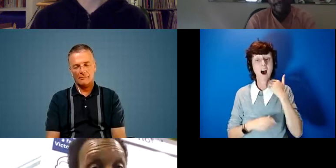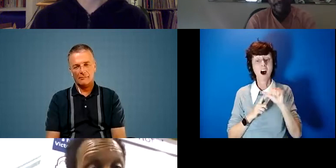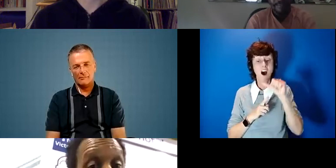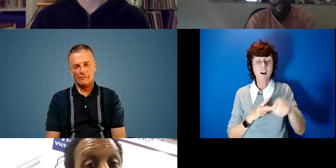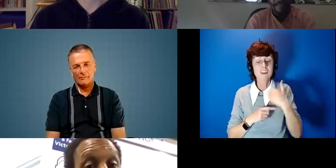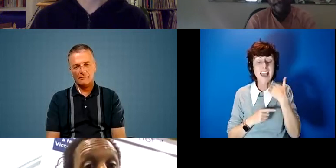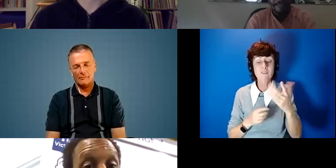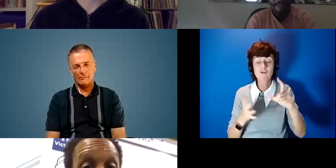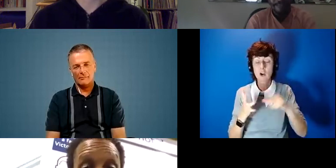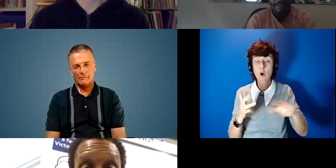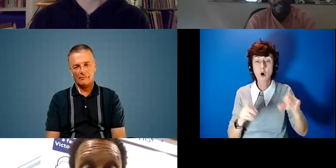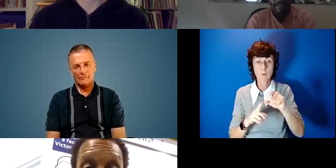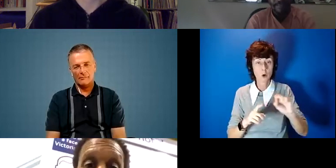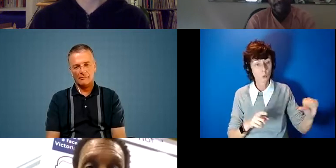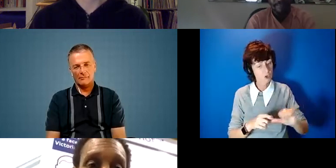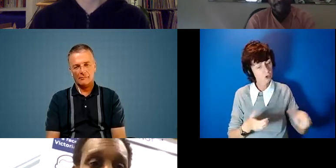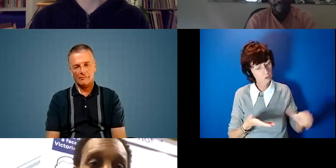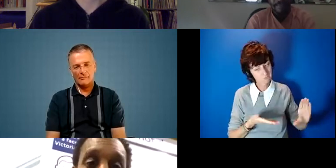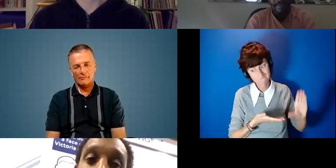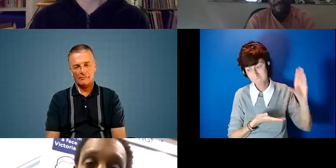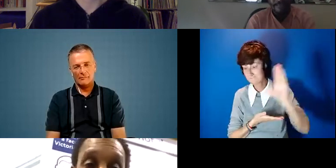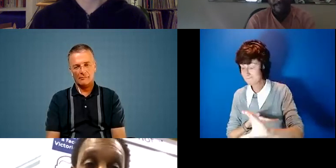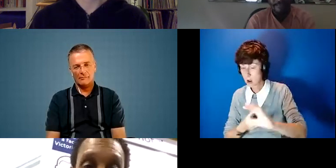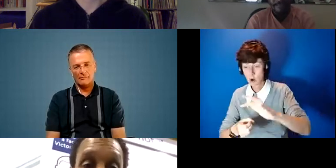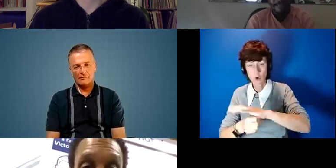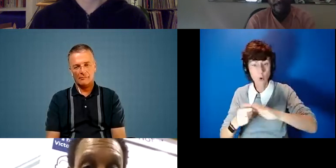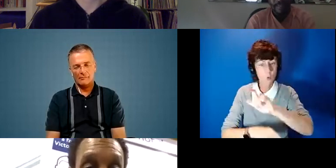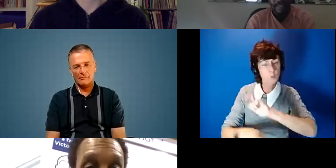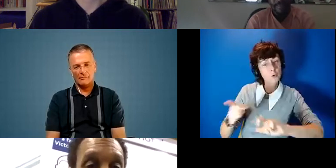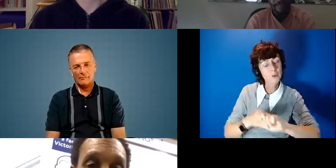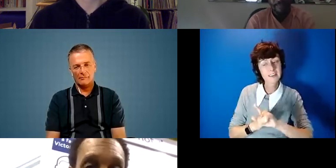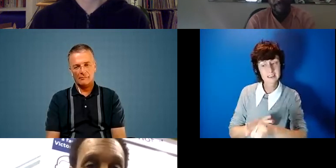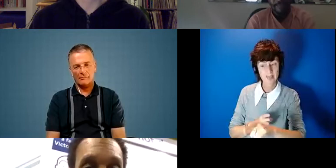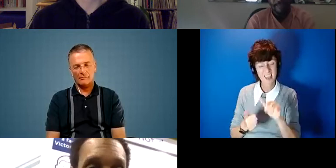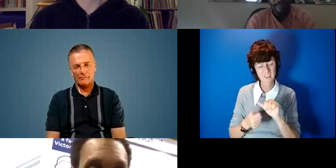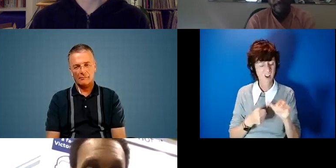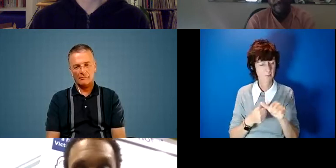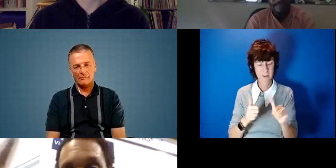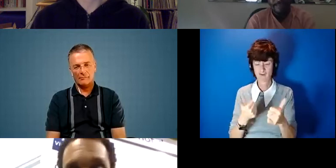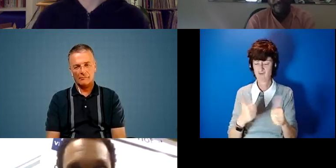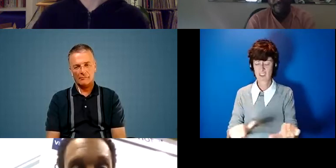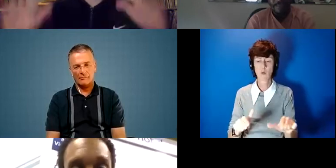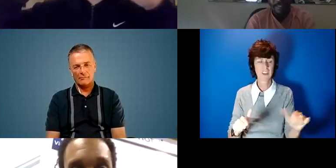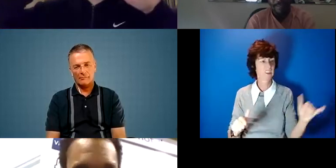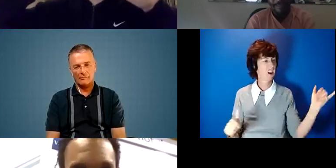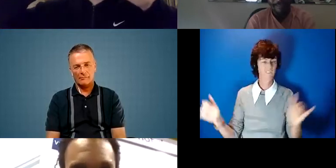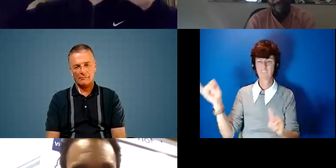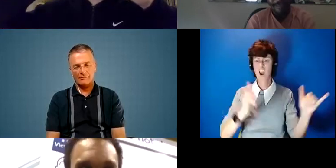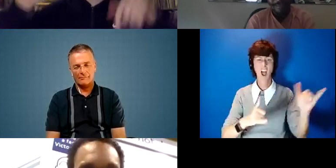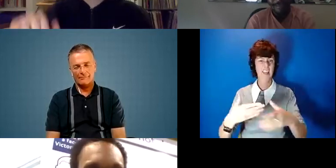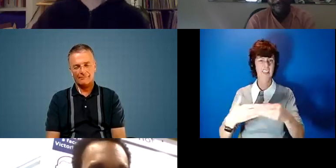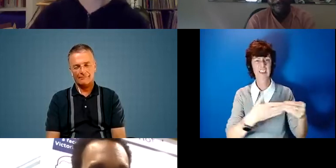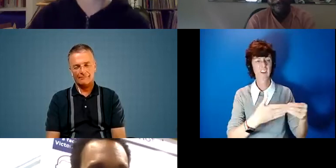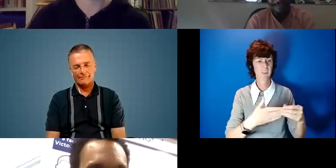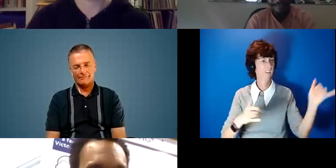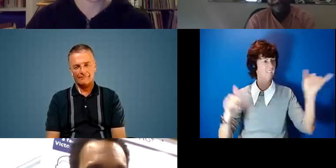communities empowered them to make climate change solutions i think that'd be a far better use of resources than flying our leaders across the world in jets do